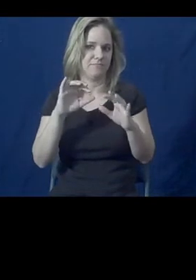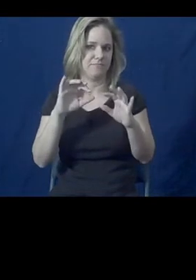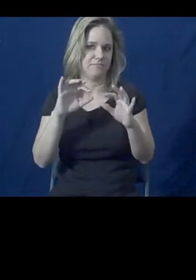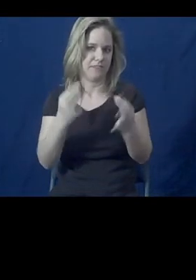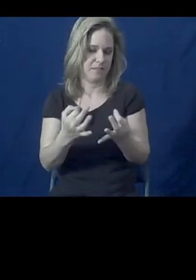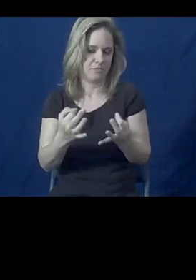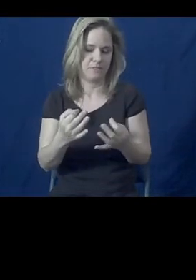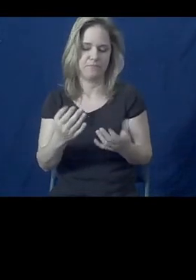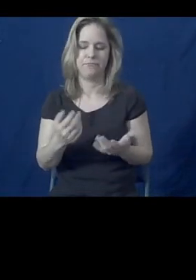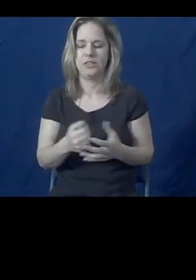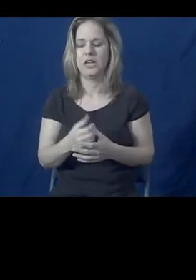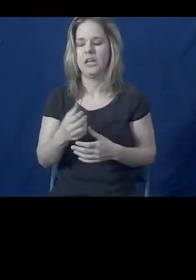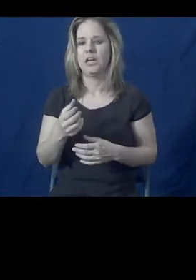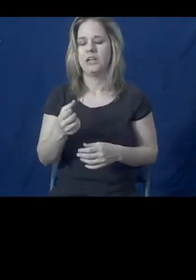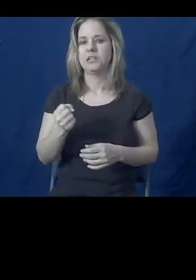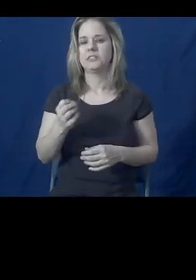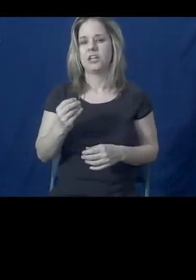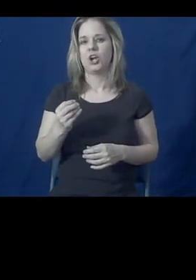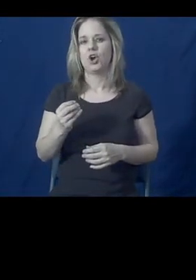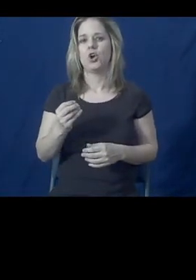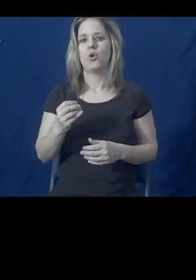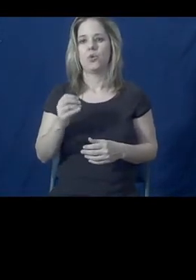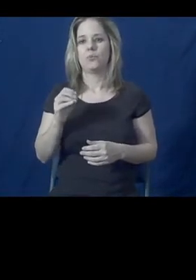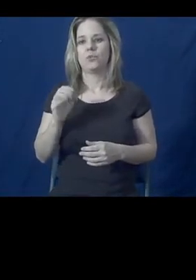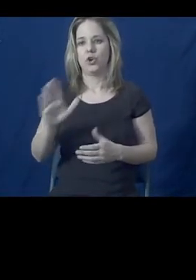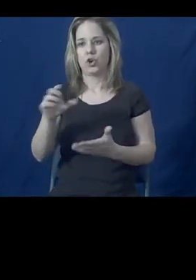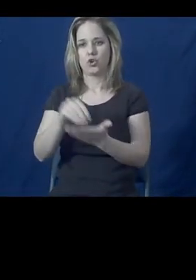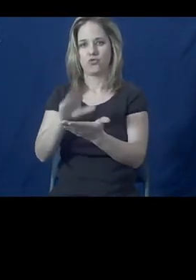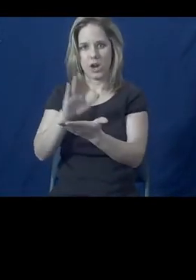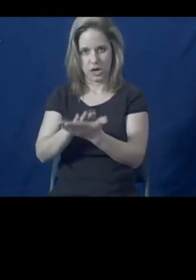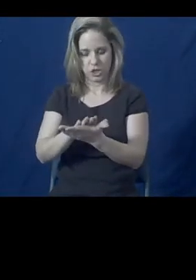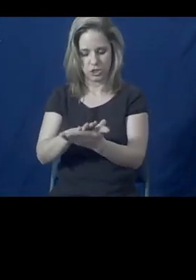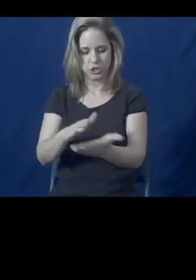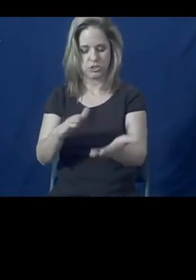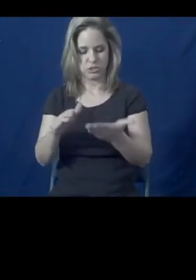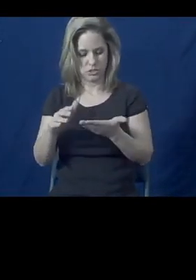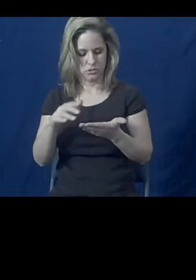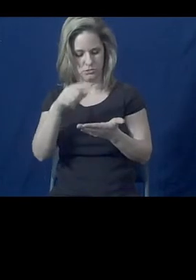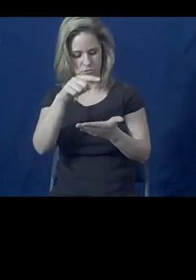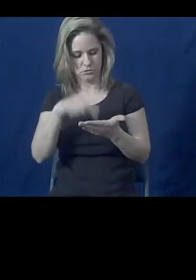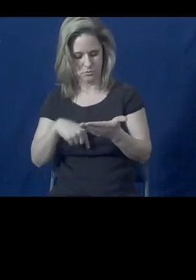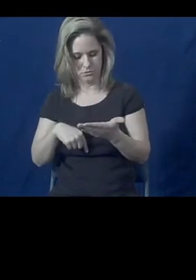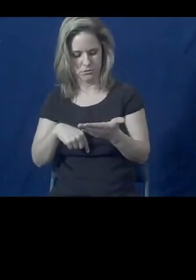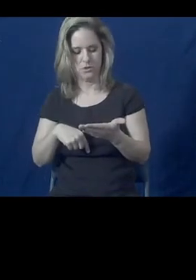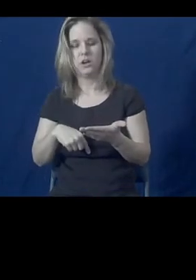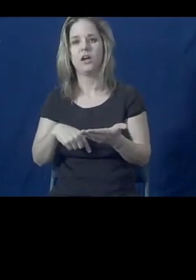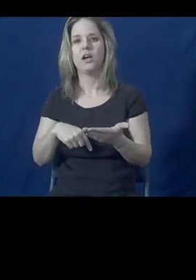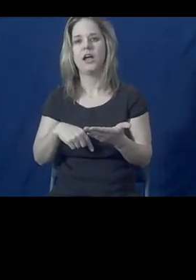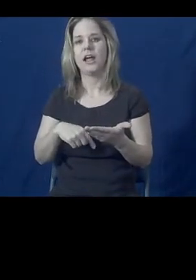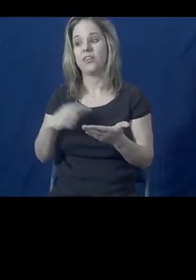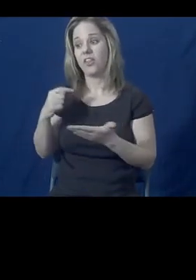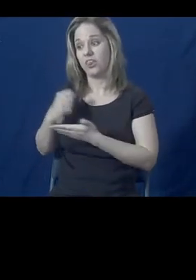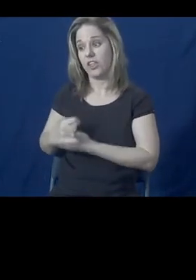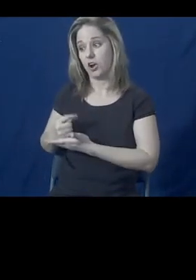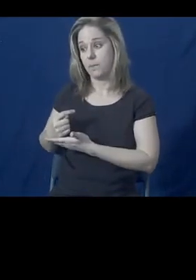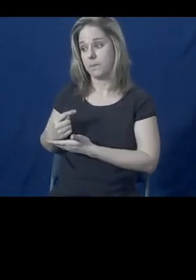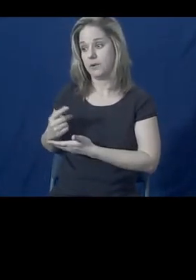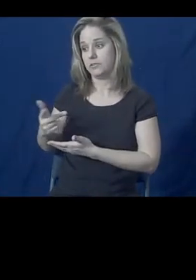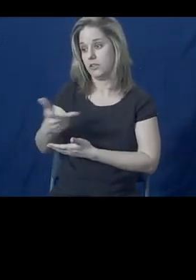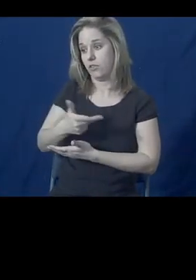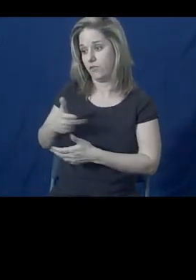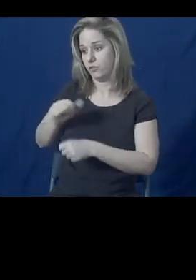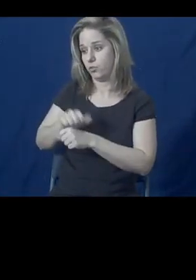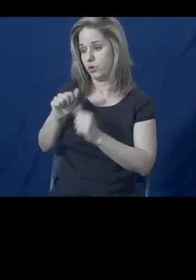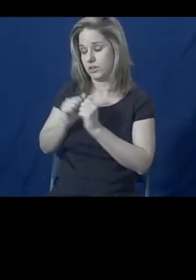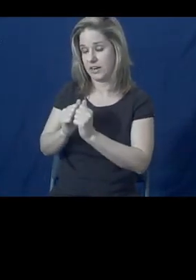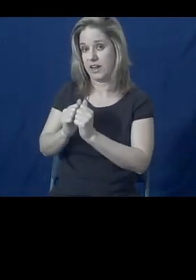So, you know, we obtained the records related to the hospitalizations, and with the help of the therapist, this is actually a hearing that's coming